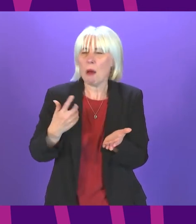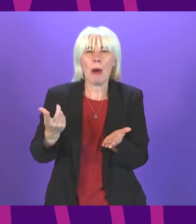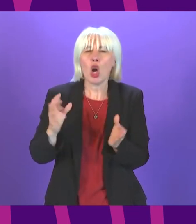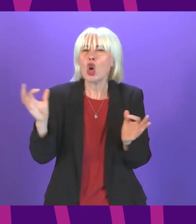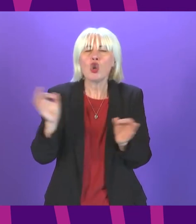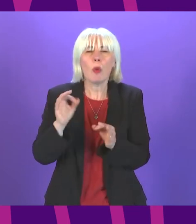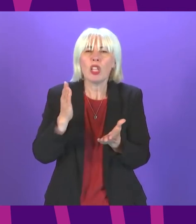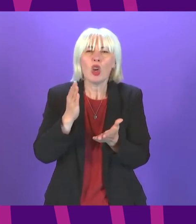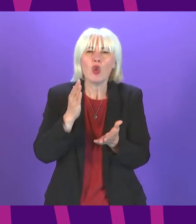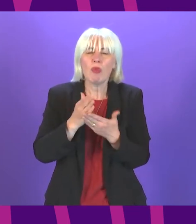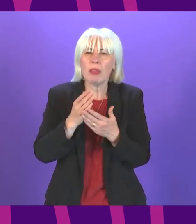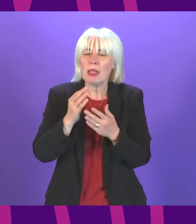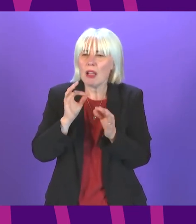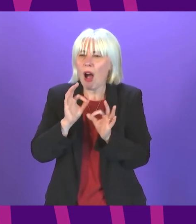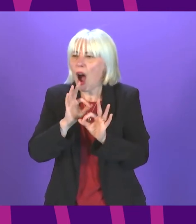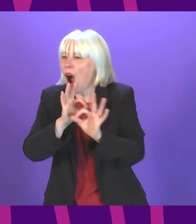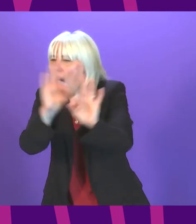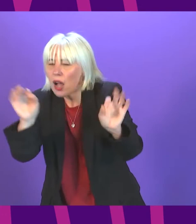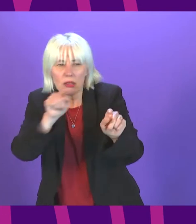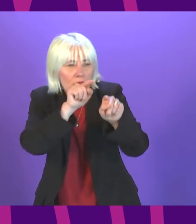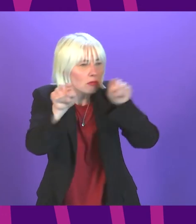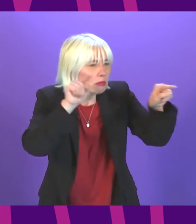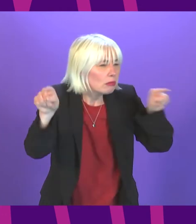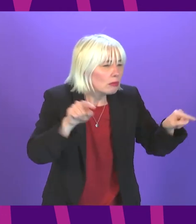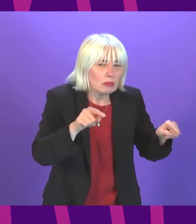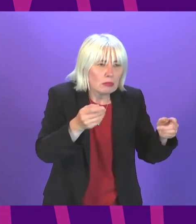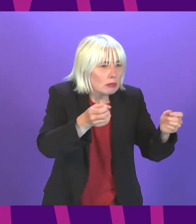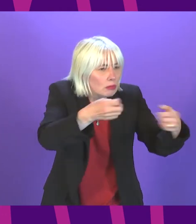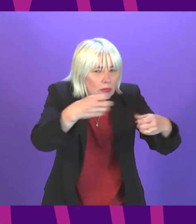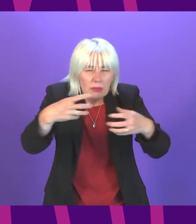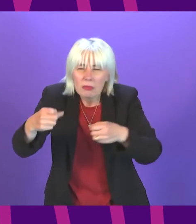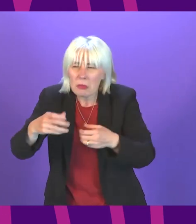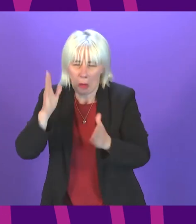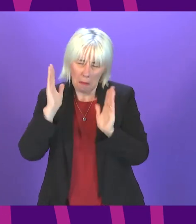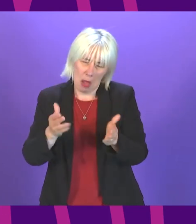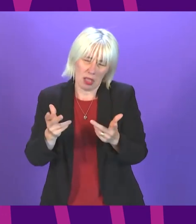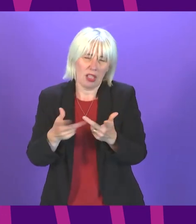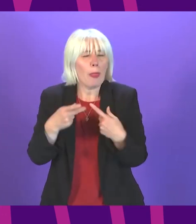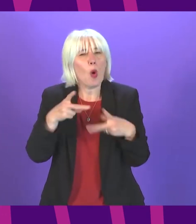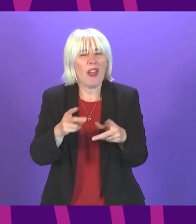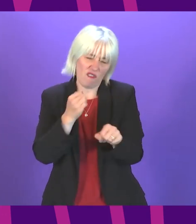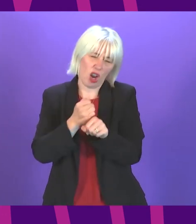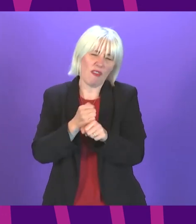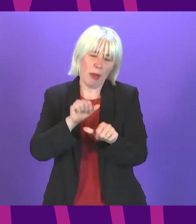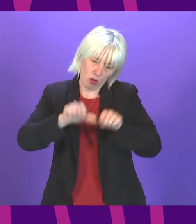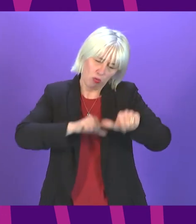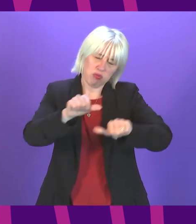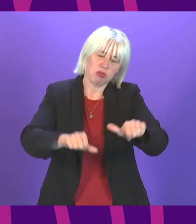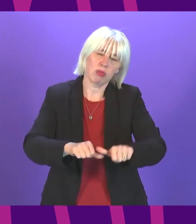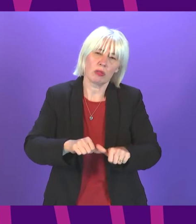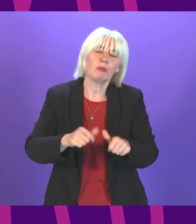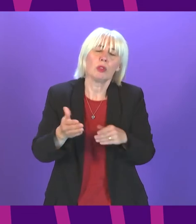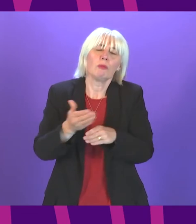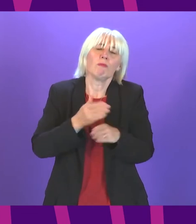took the time to seek their views there must be a better way to do government than this president officer in closing